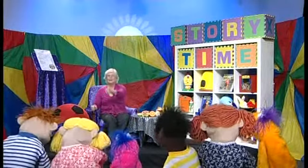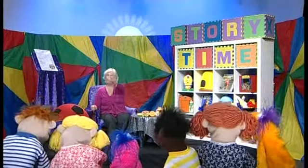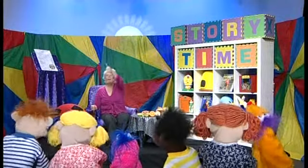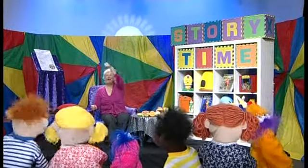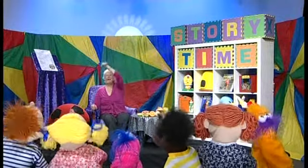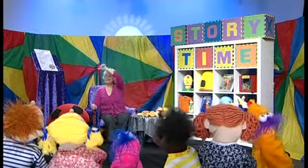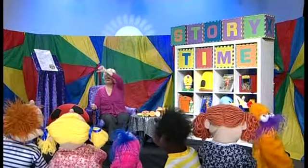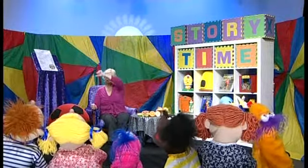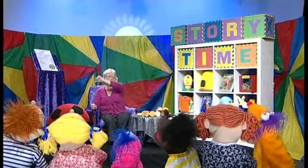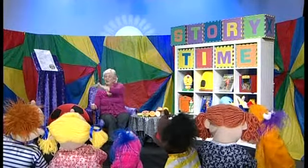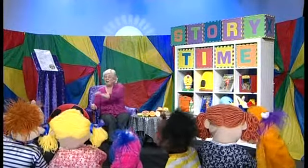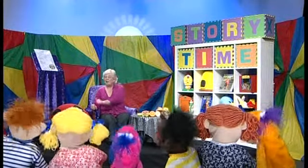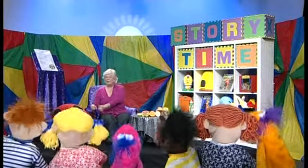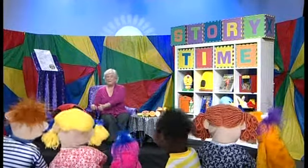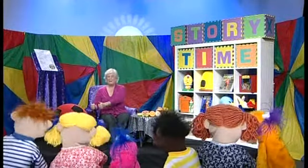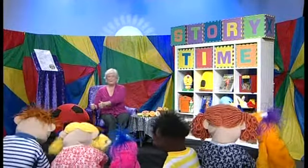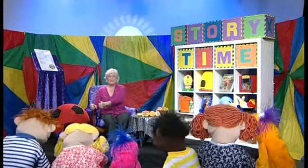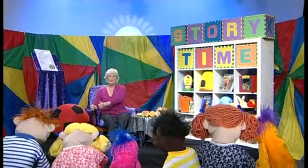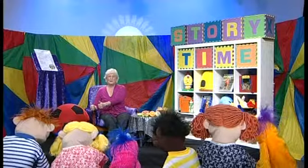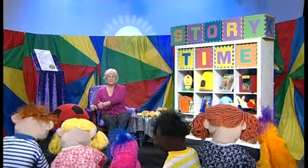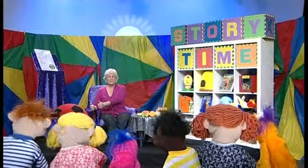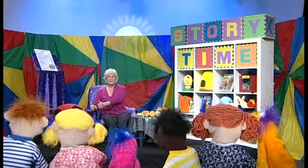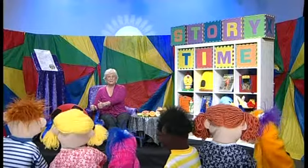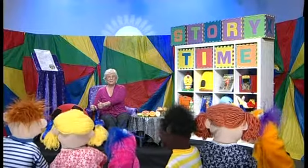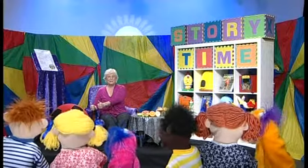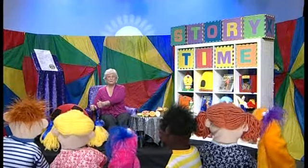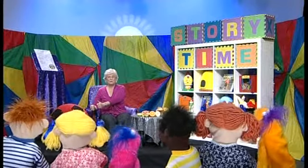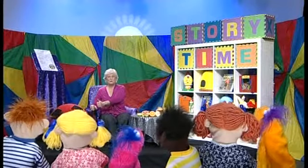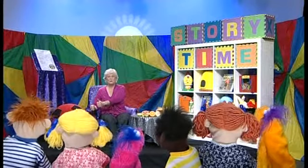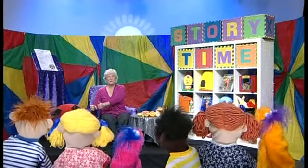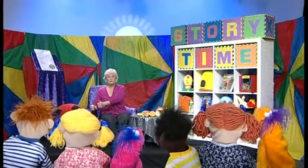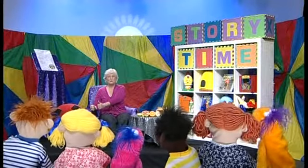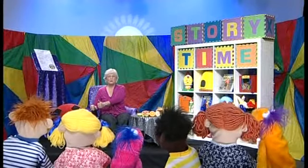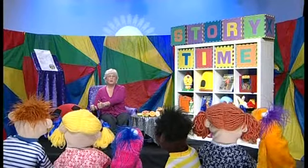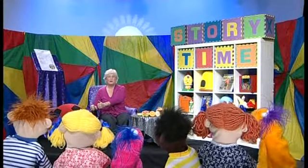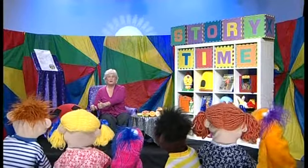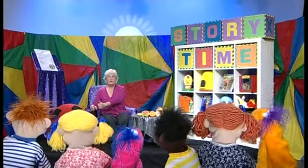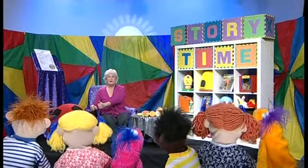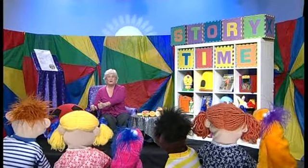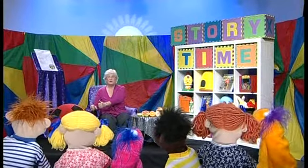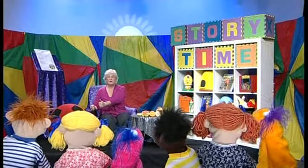and up the hill and down the hill until he came to Mr. Wibble's door. And he knocked.